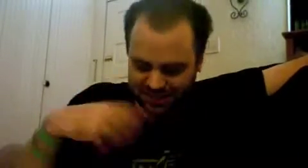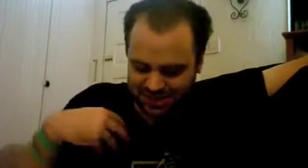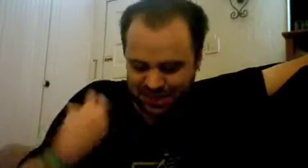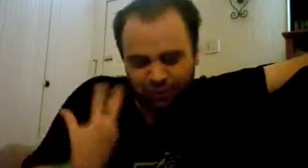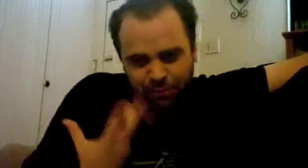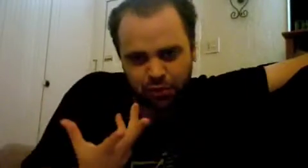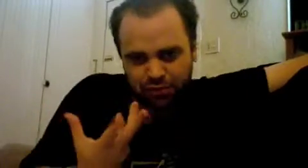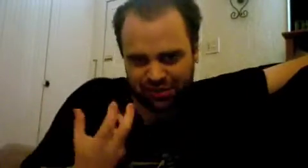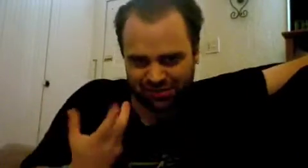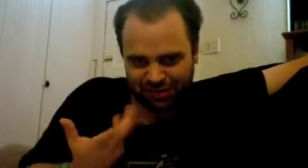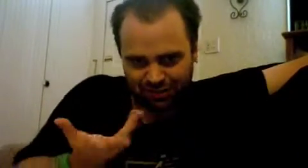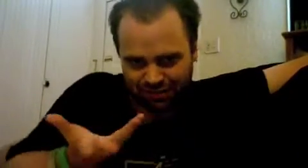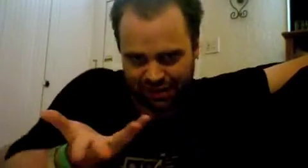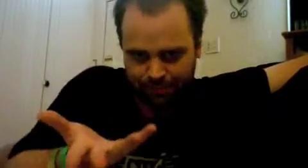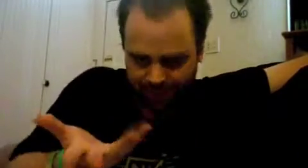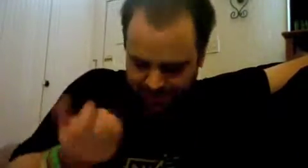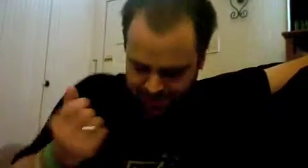self-moving self-sameness